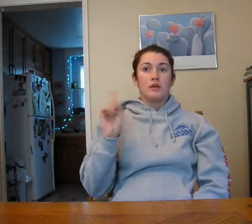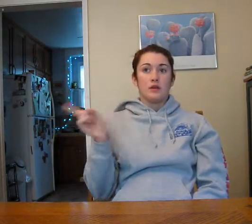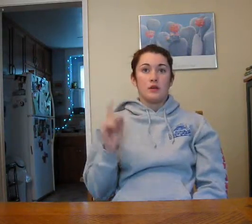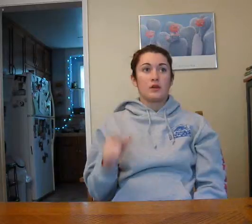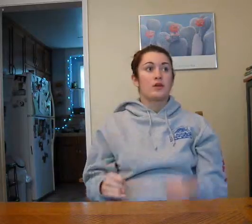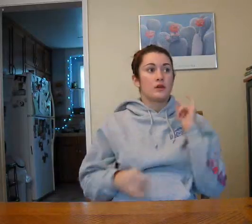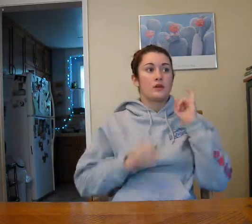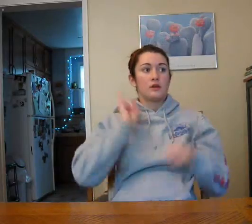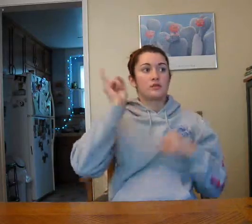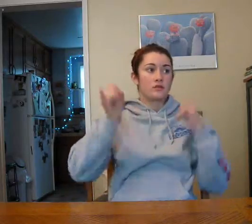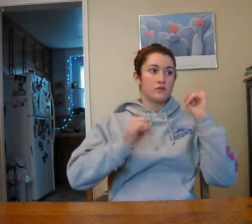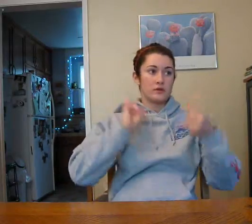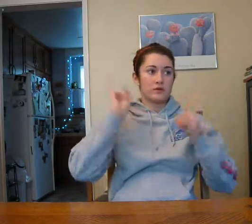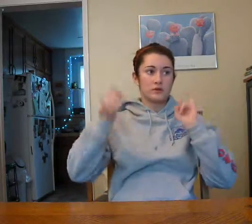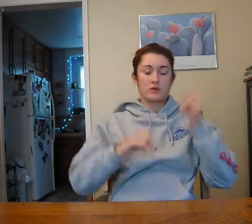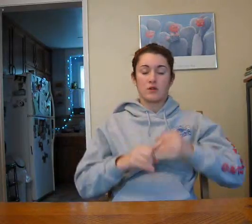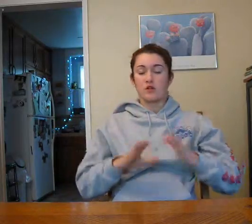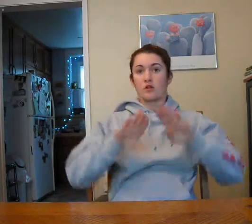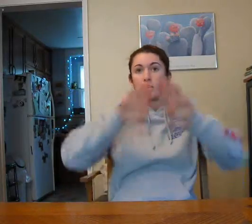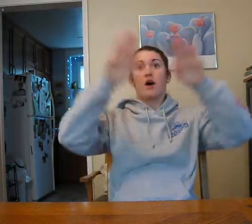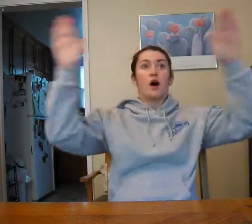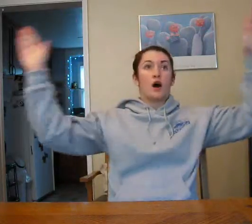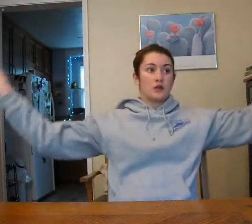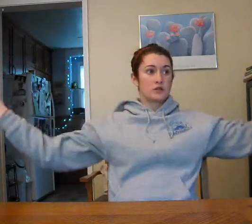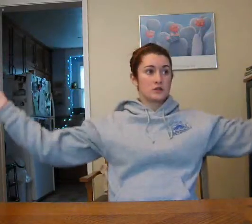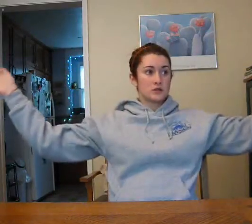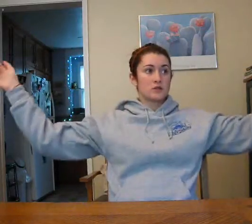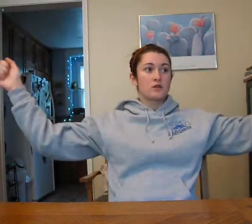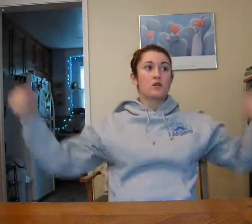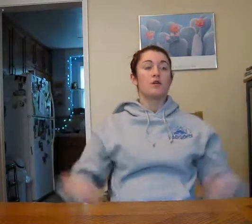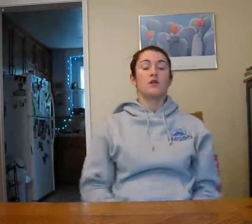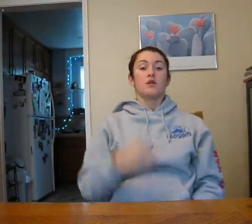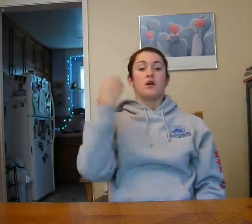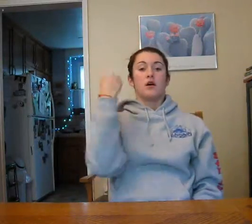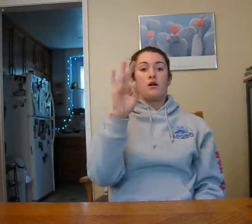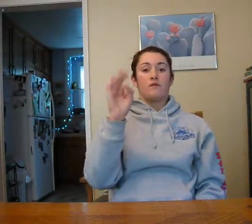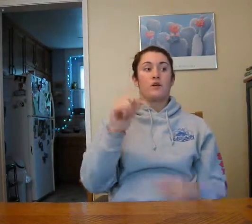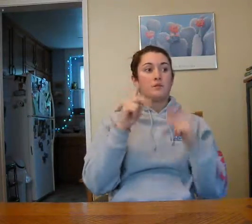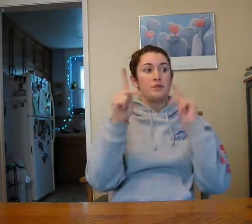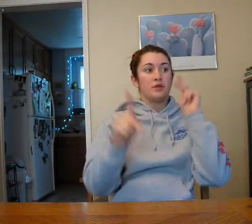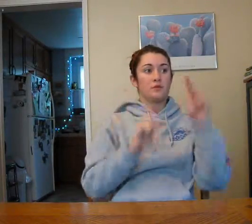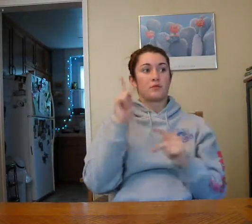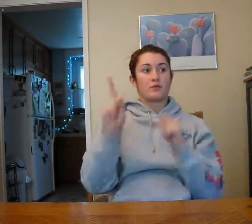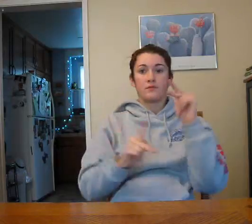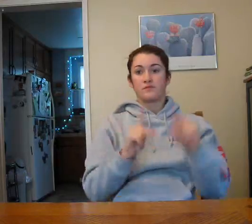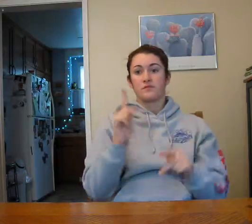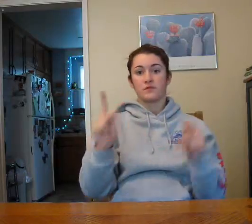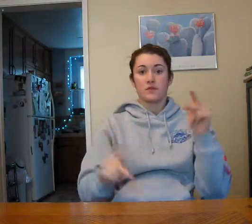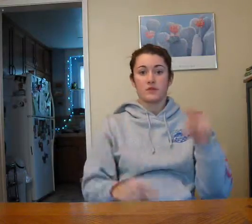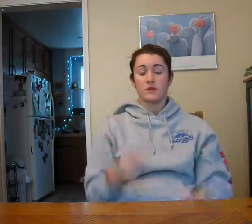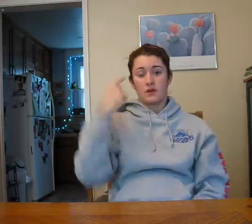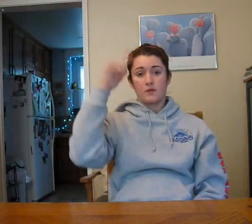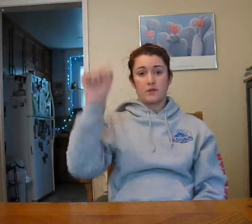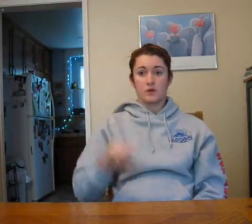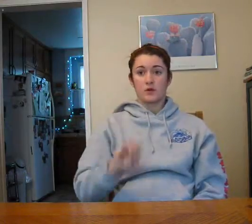he interviews lots of people for a